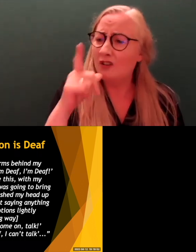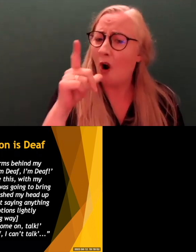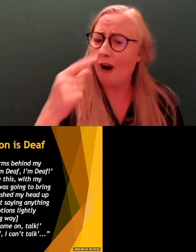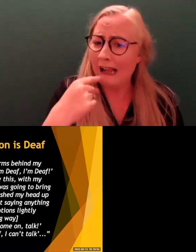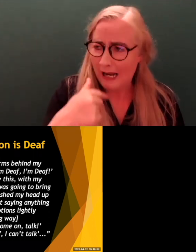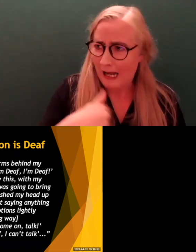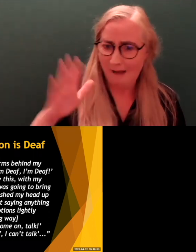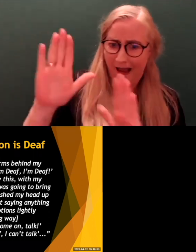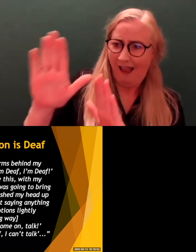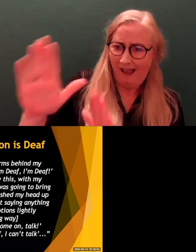deaf, I can't talk.